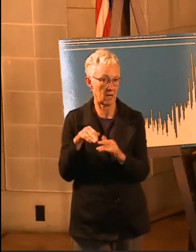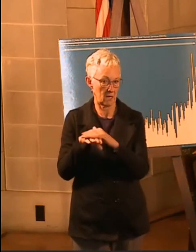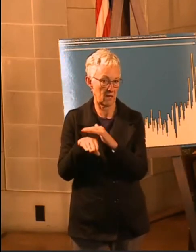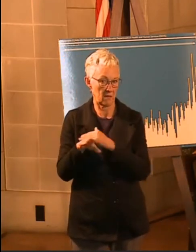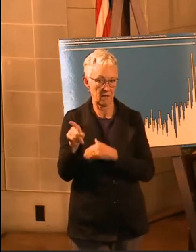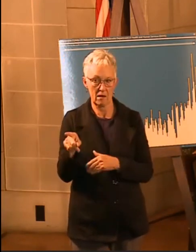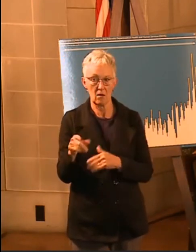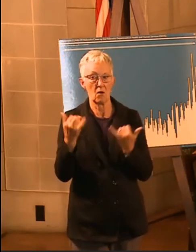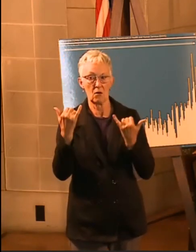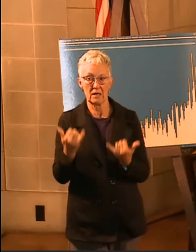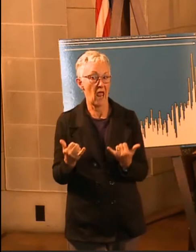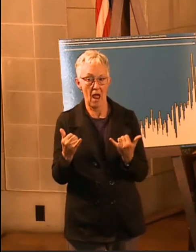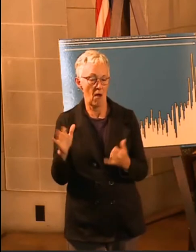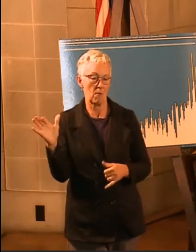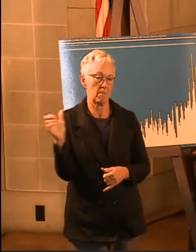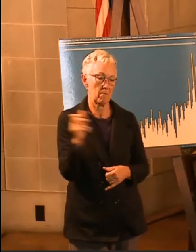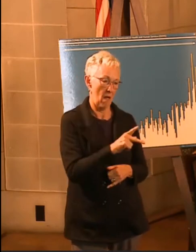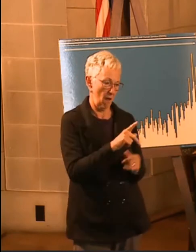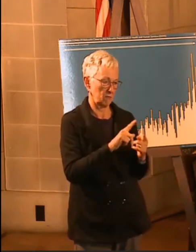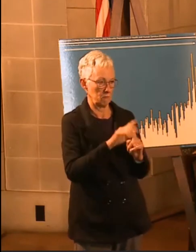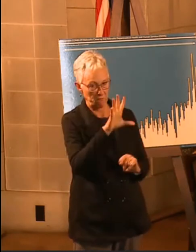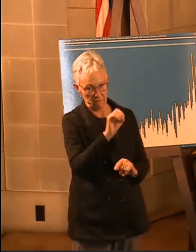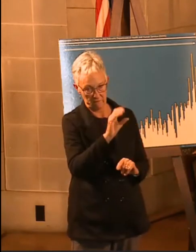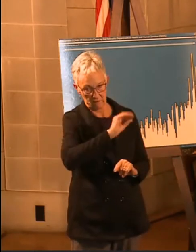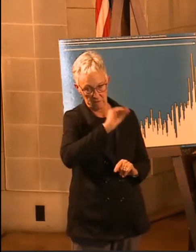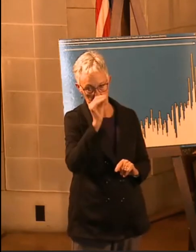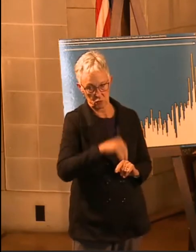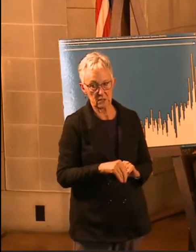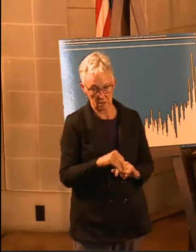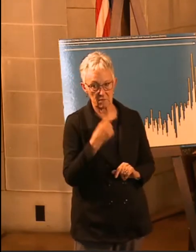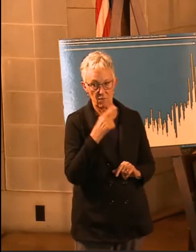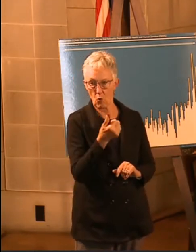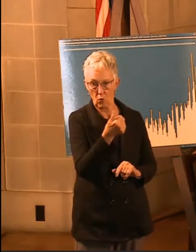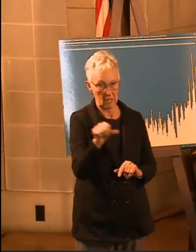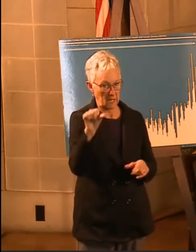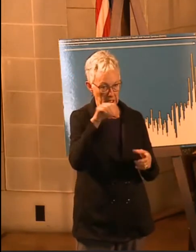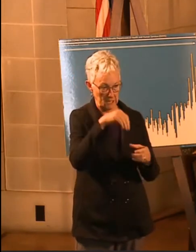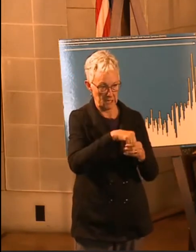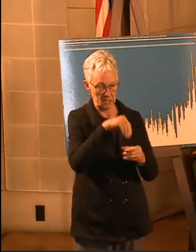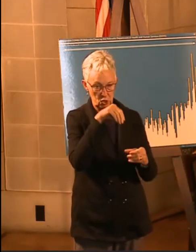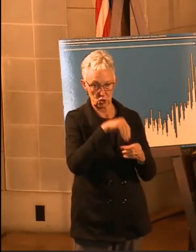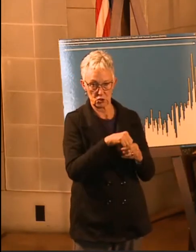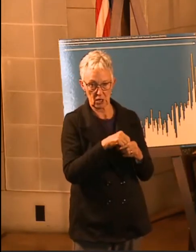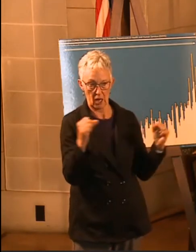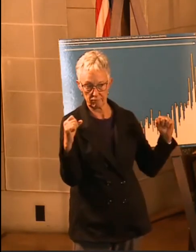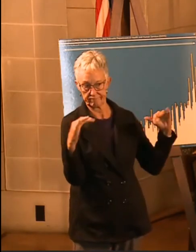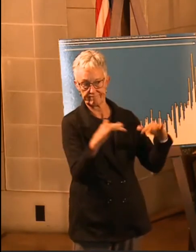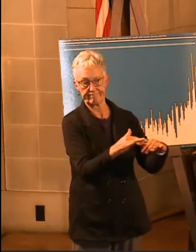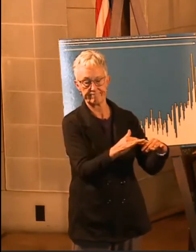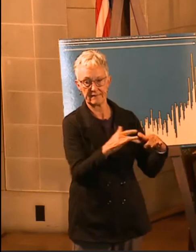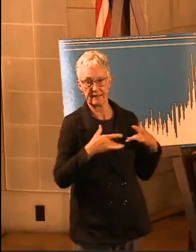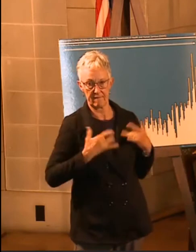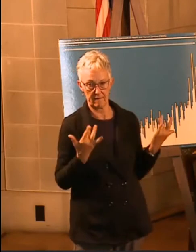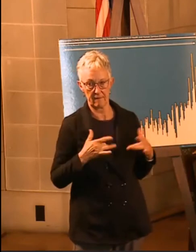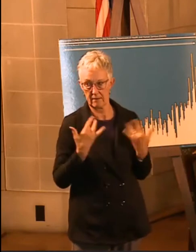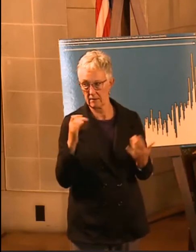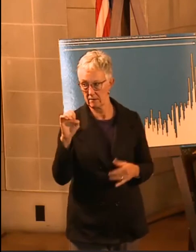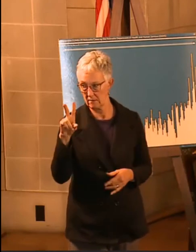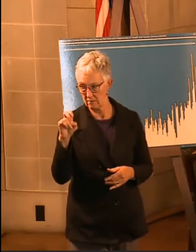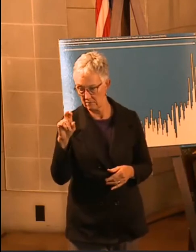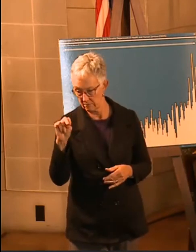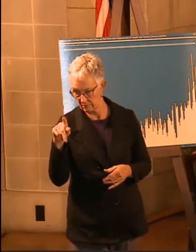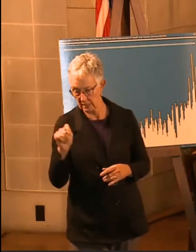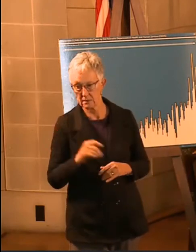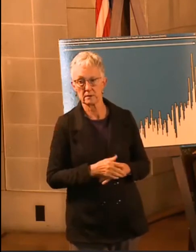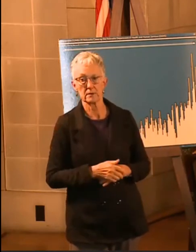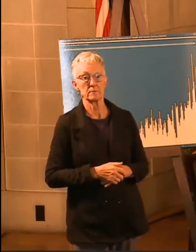there's going be more events inside. So we're going to change that to a 50% restriction on those indoor venues. Also, similar